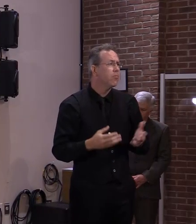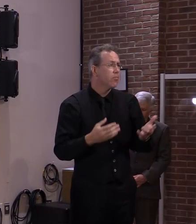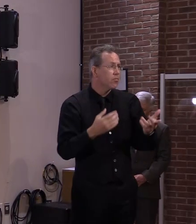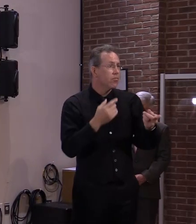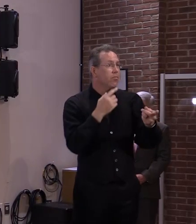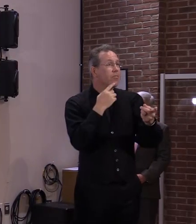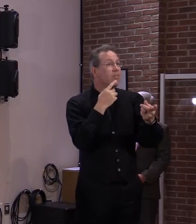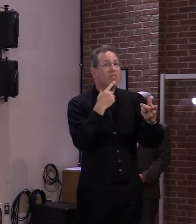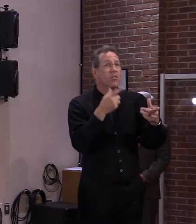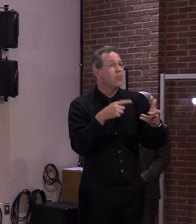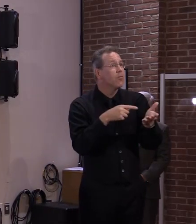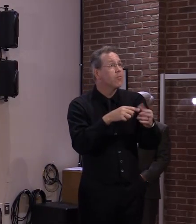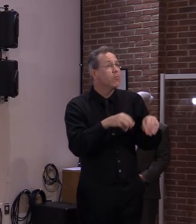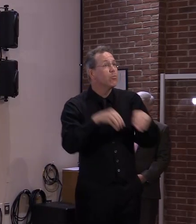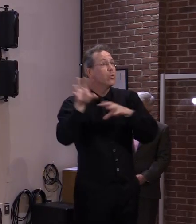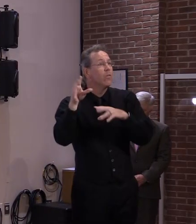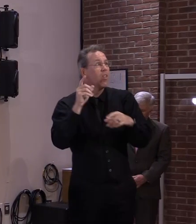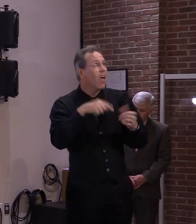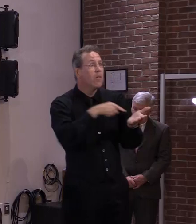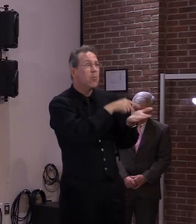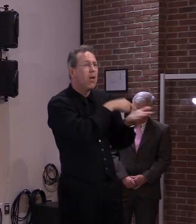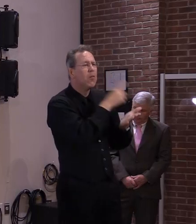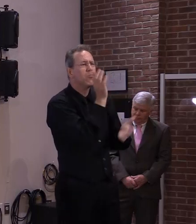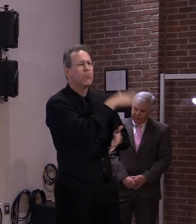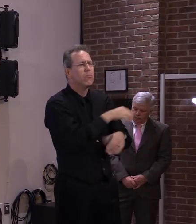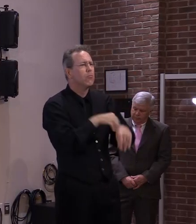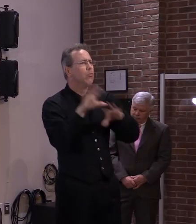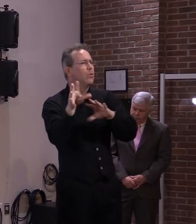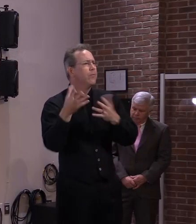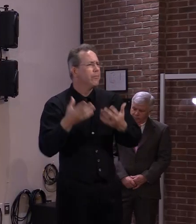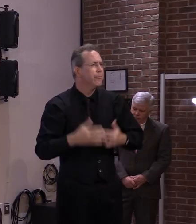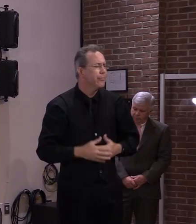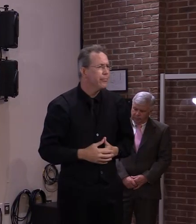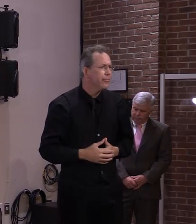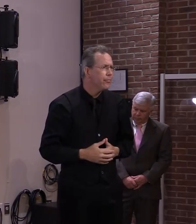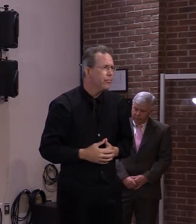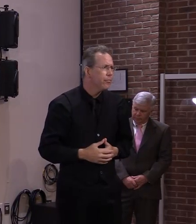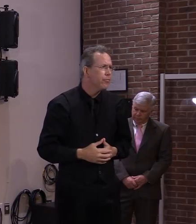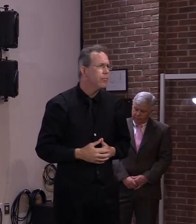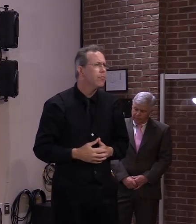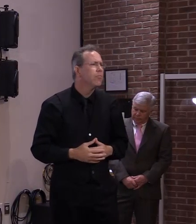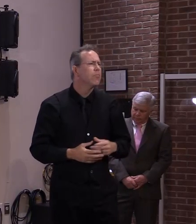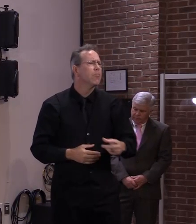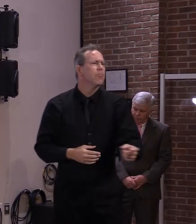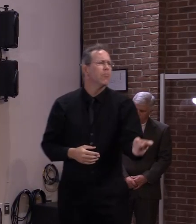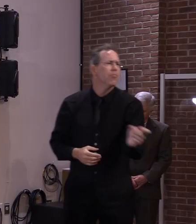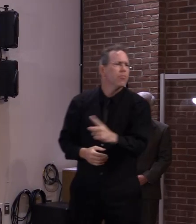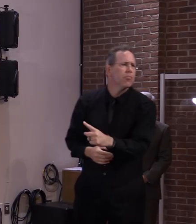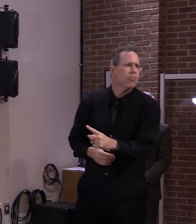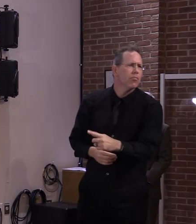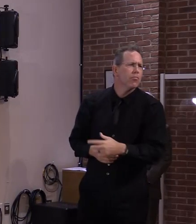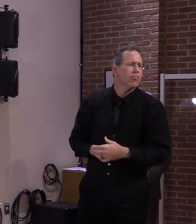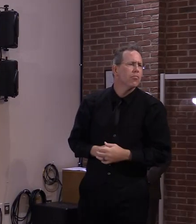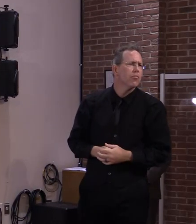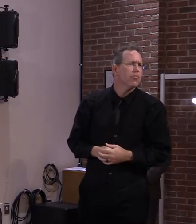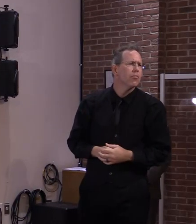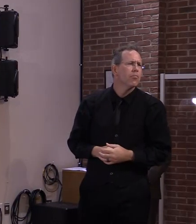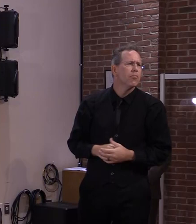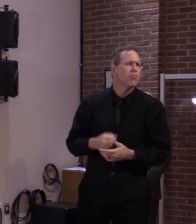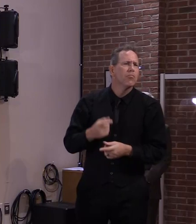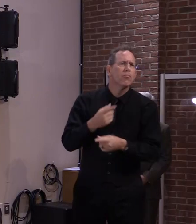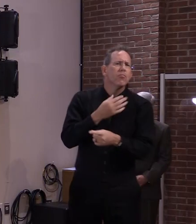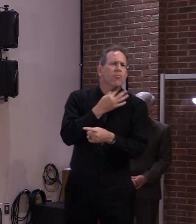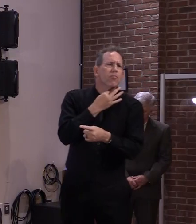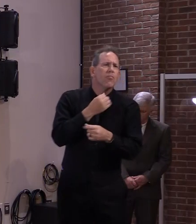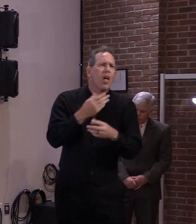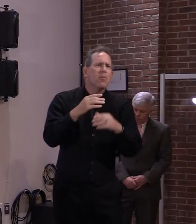So do you have any idea how many cases this affects or how many households this might affect? You know, I don't have exact